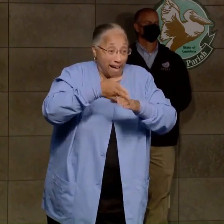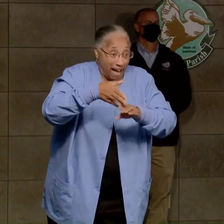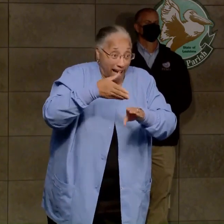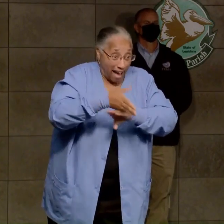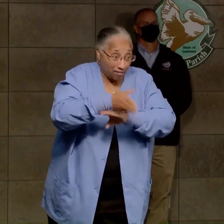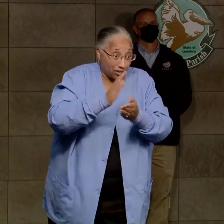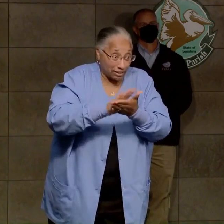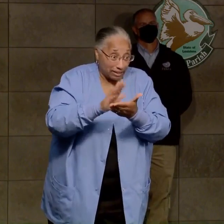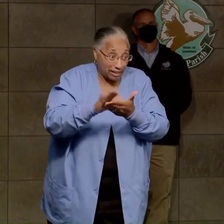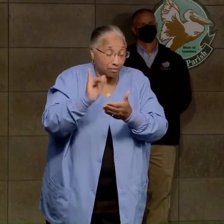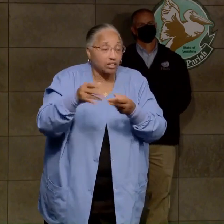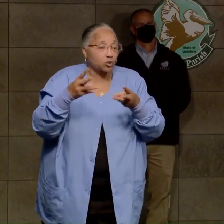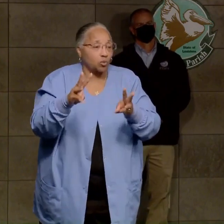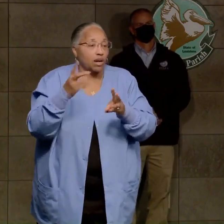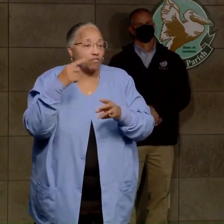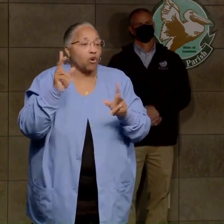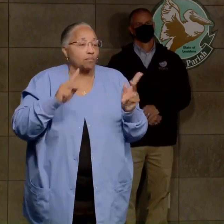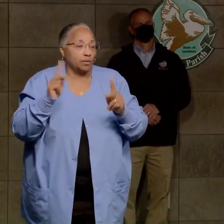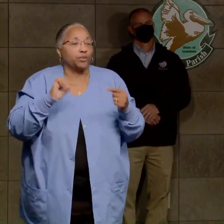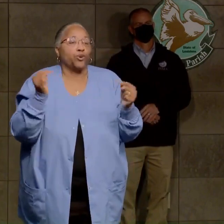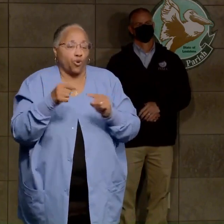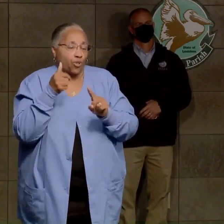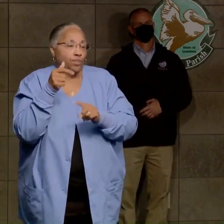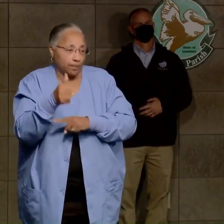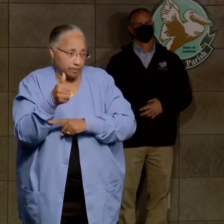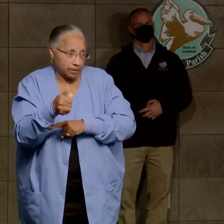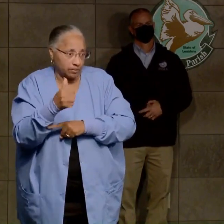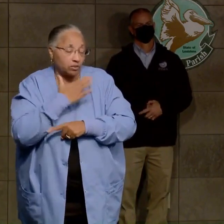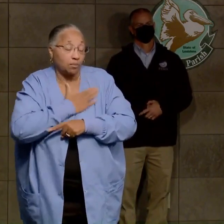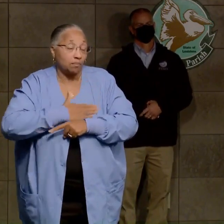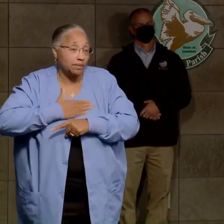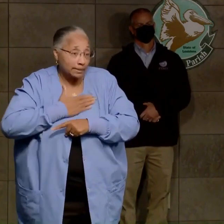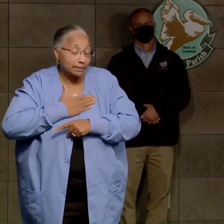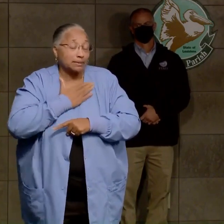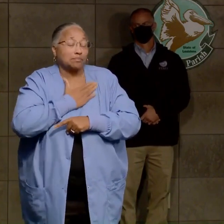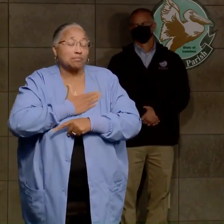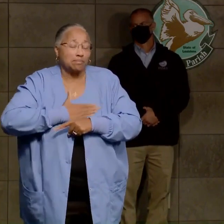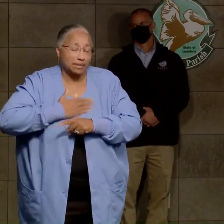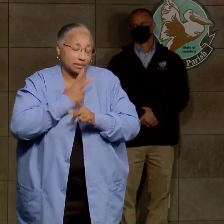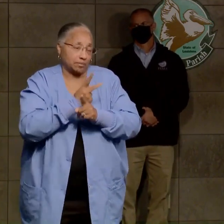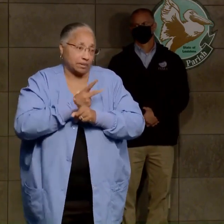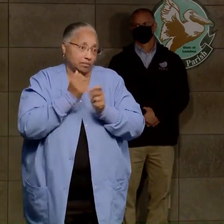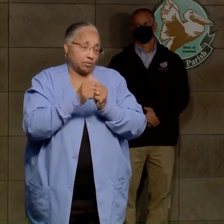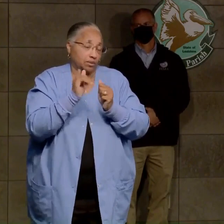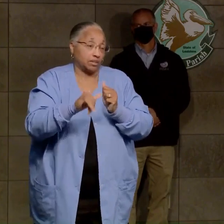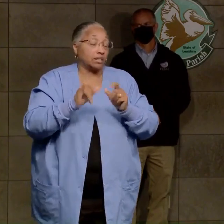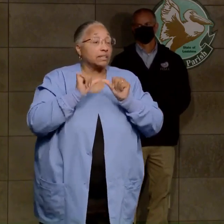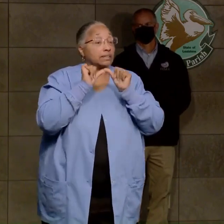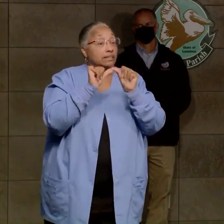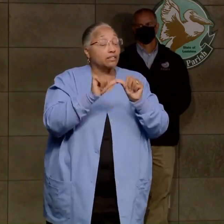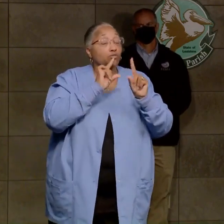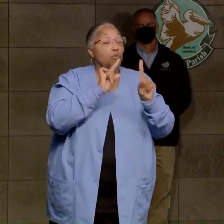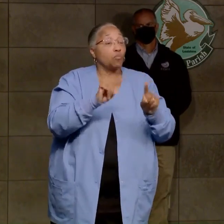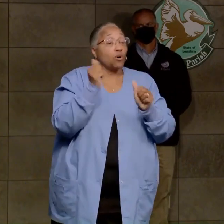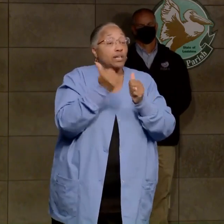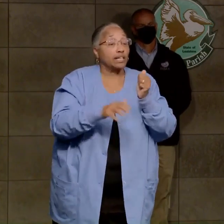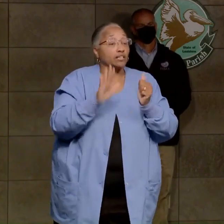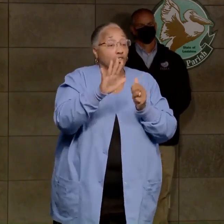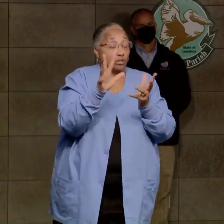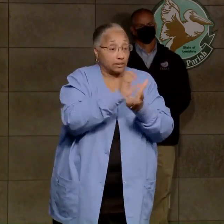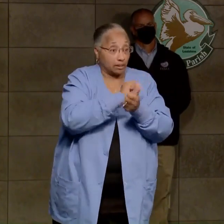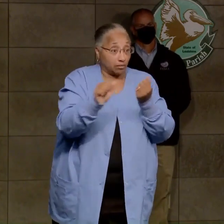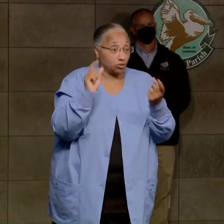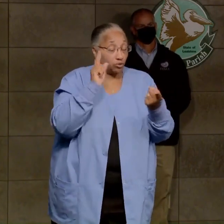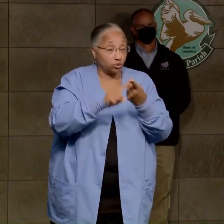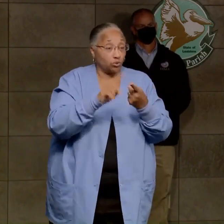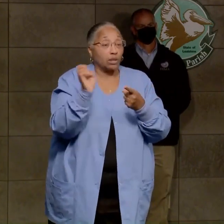a way for people and homeowners to injure themselves. So please, please be careful on that. Continue to report any of your damages to our